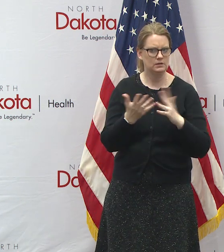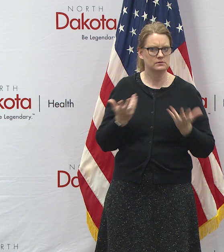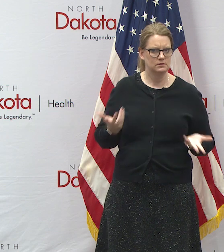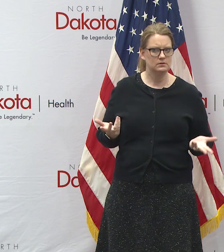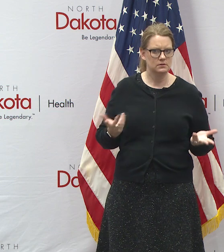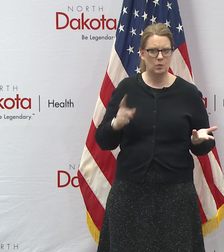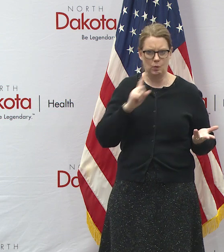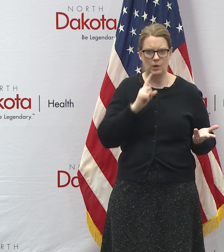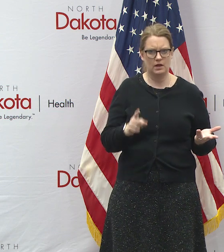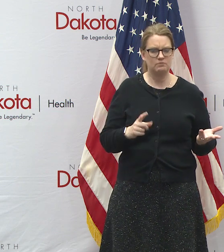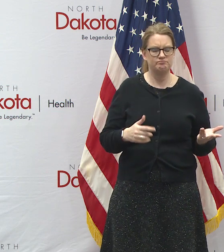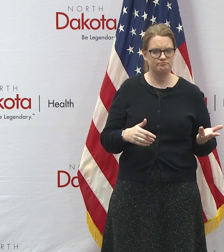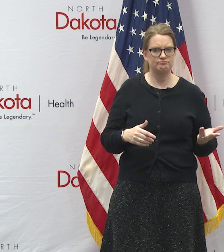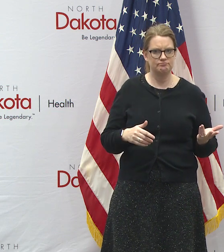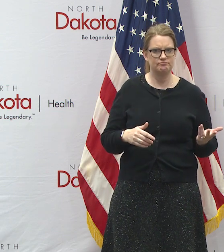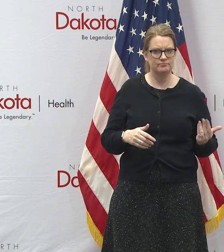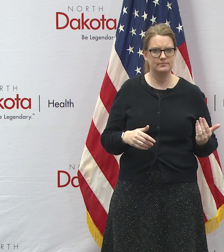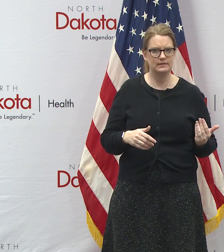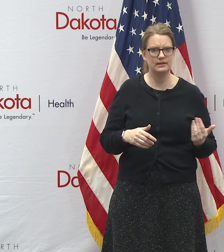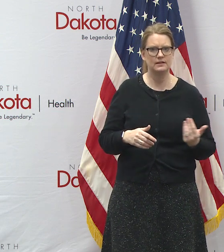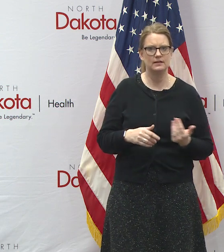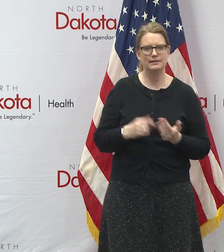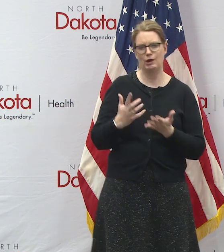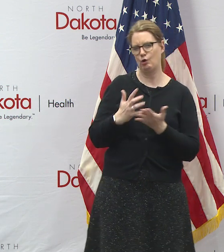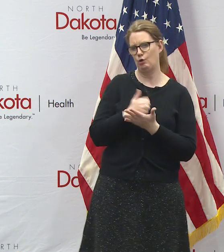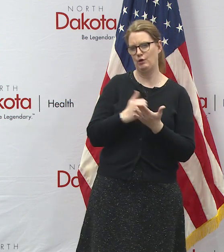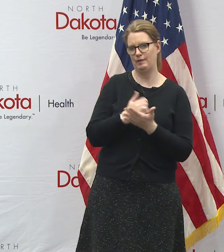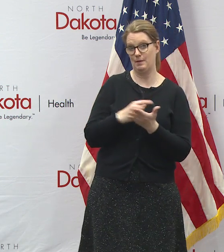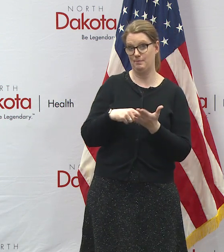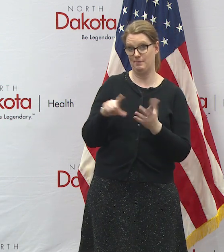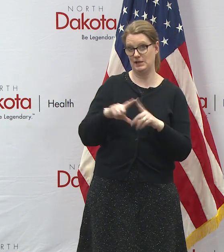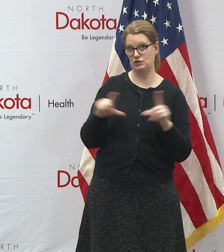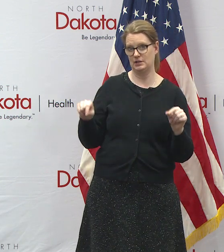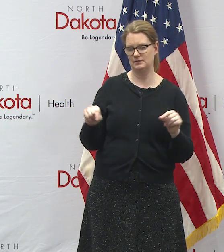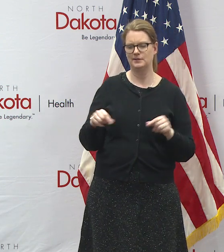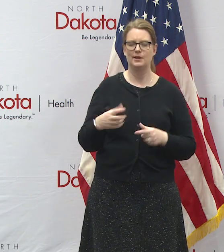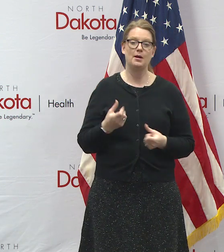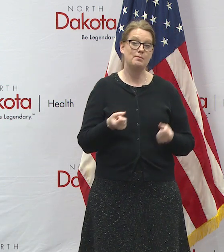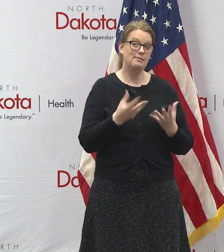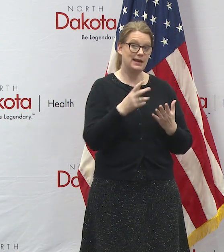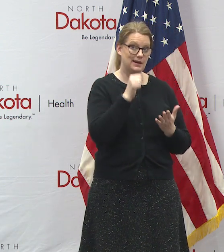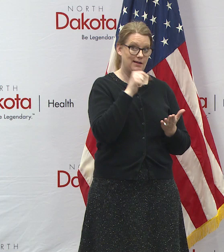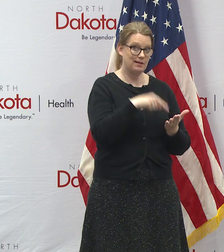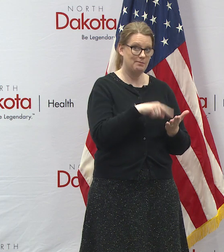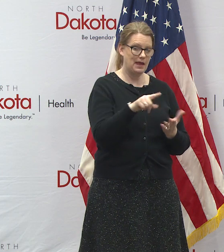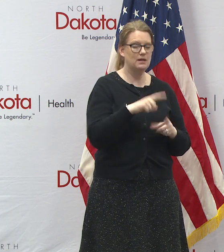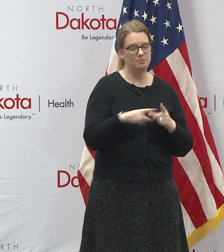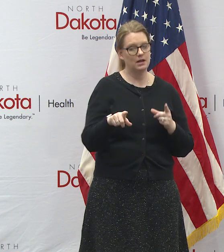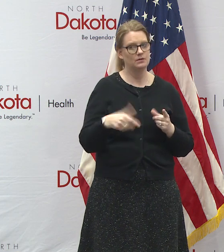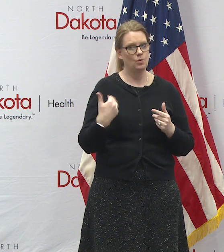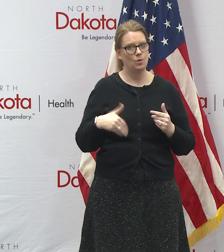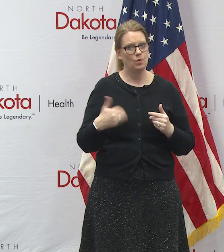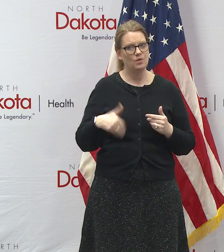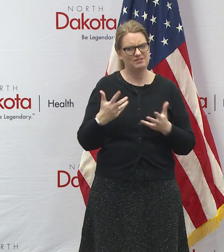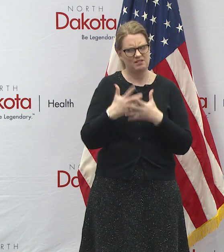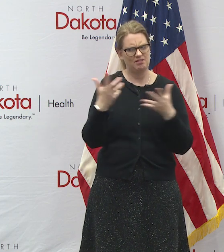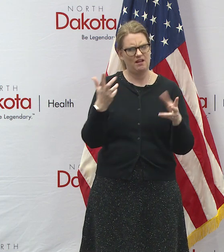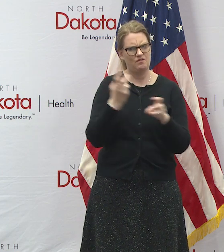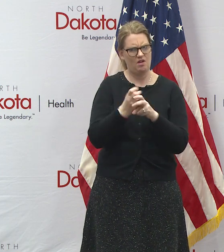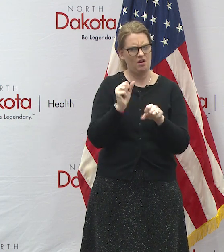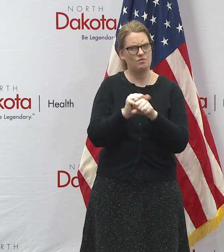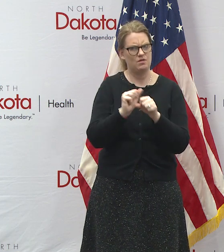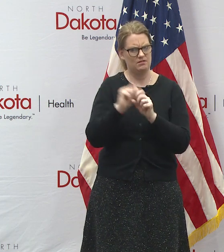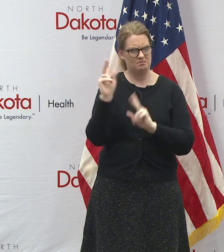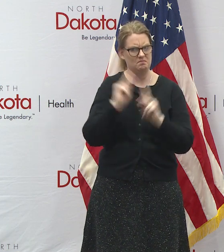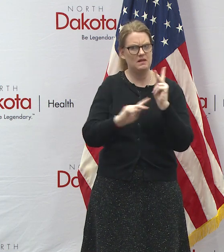they're uh uh we like to say earning their paychecks right now because a lot of them don't get paid but they're uh definitely there's a lot of hard-working people